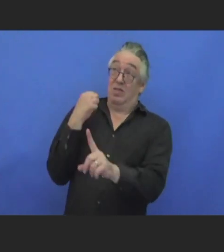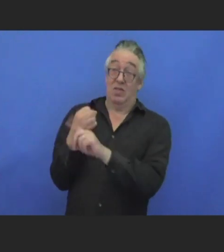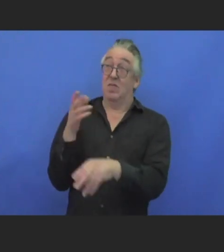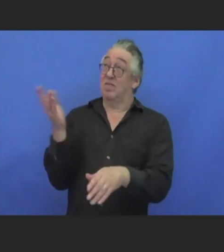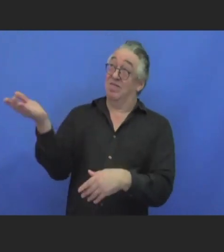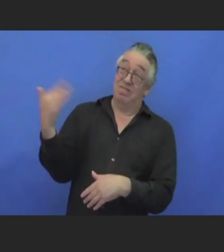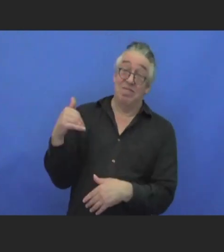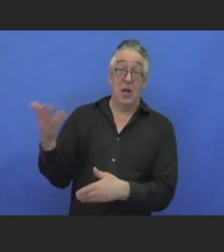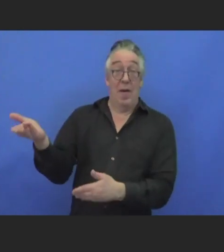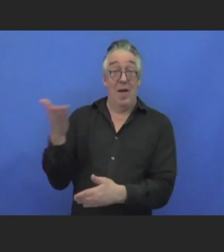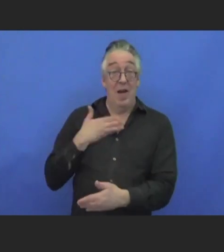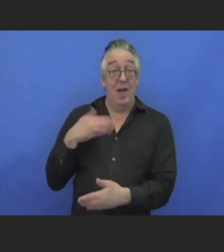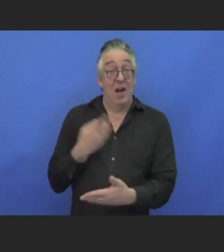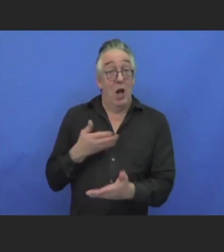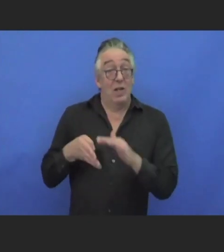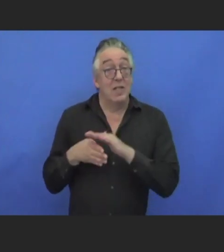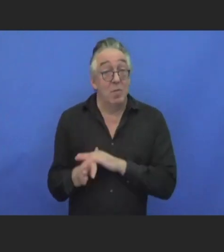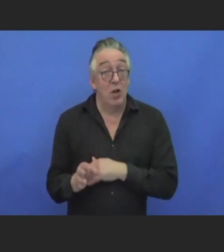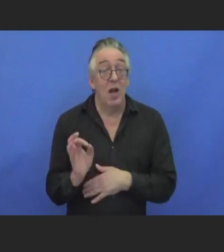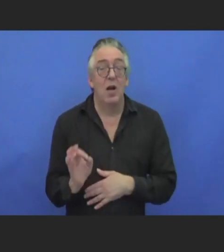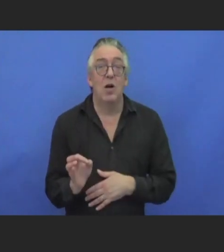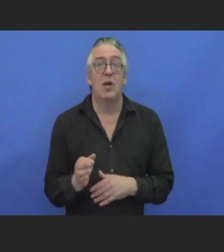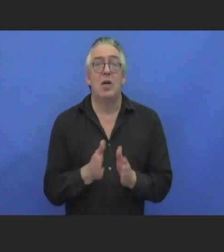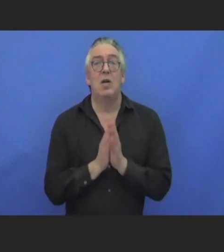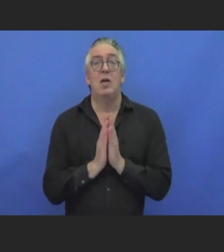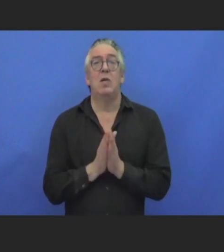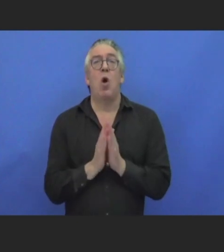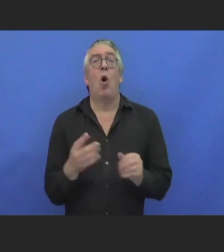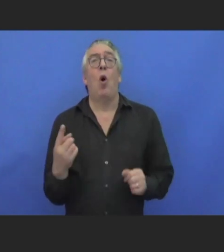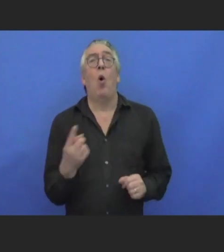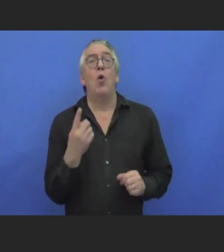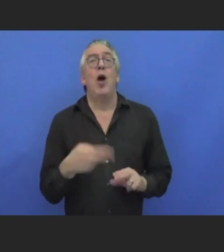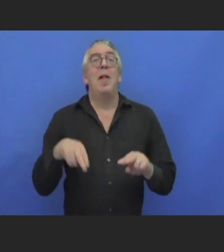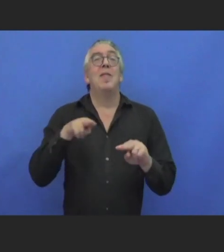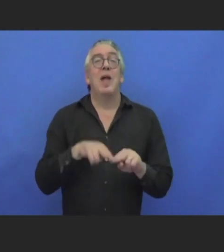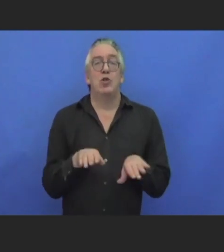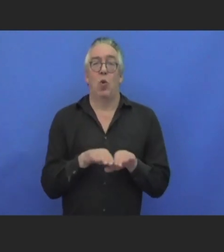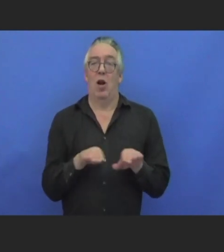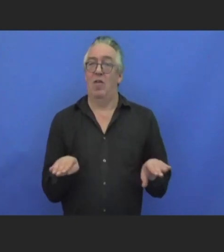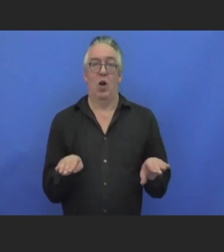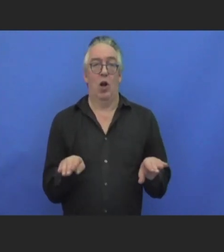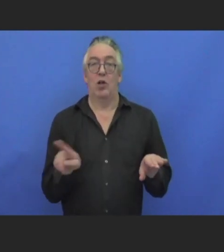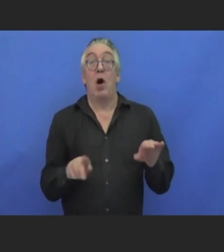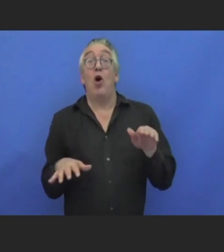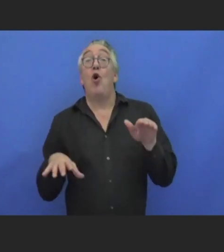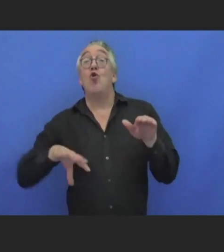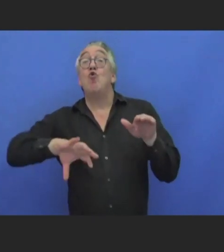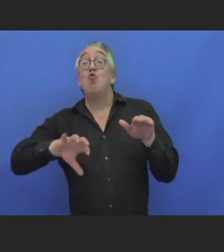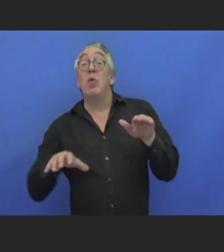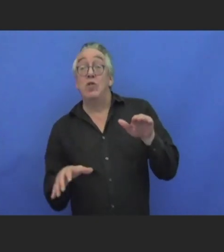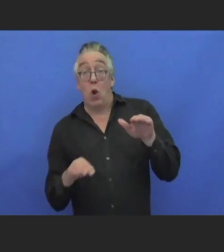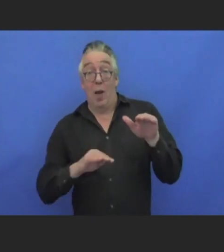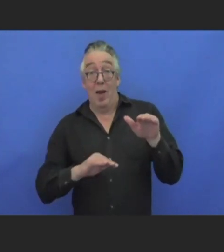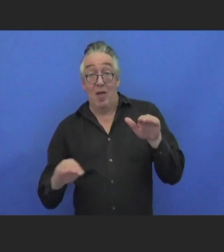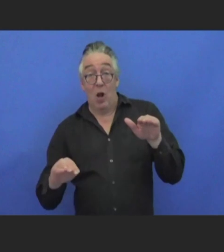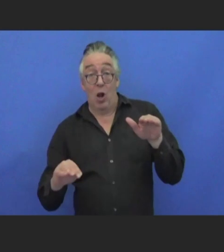let's do it not just at a national level. Let's do it at a regional level. Let's come to